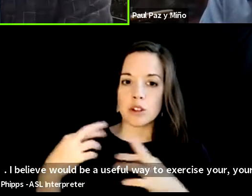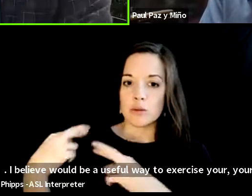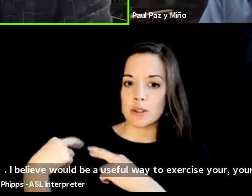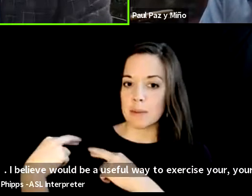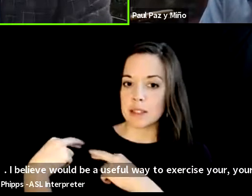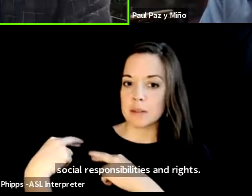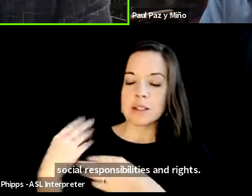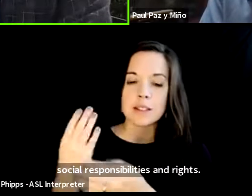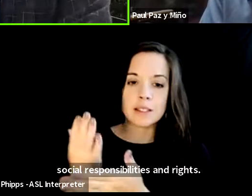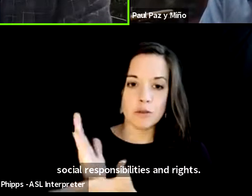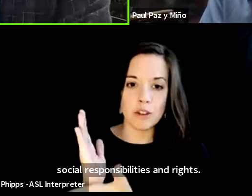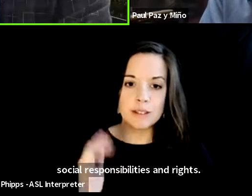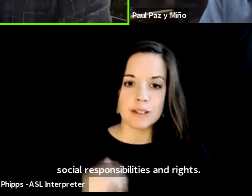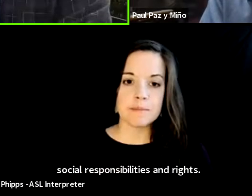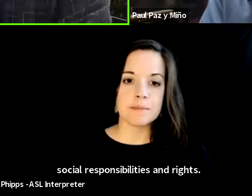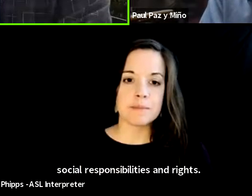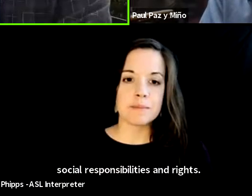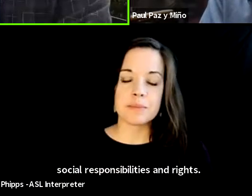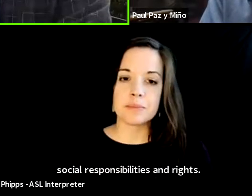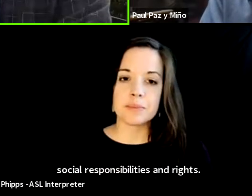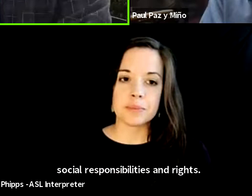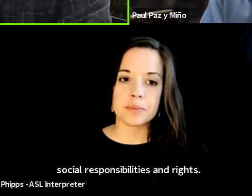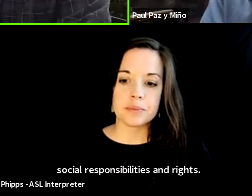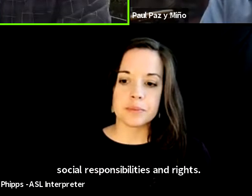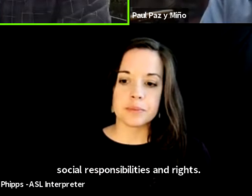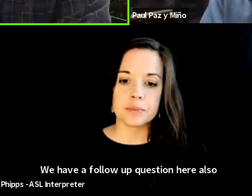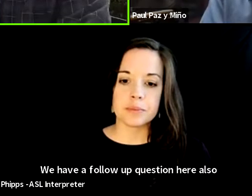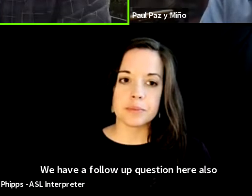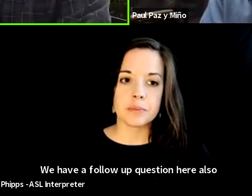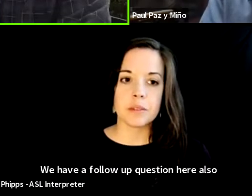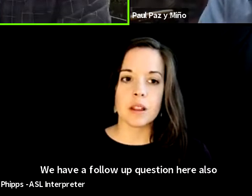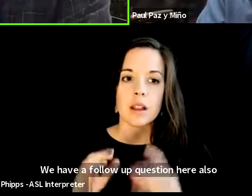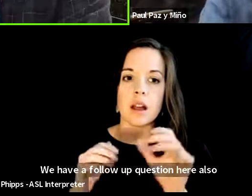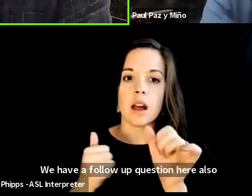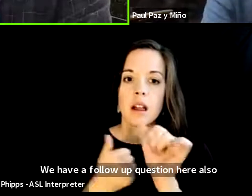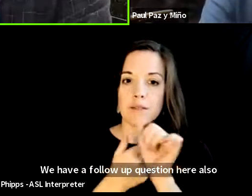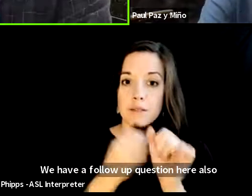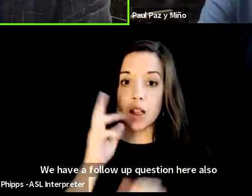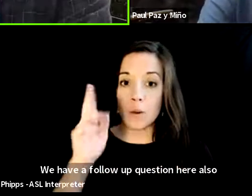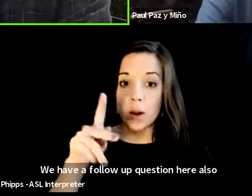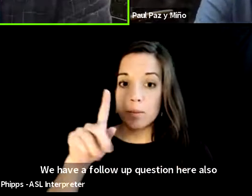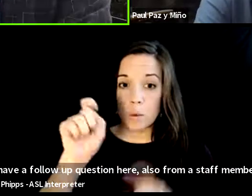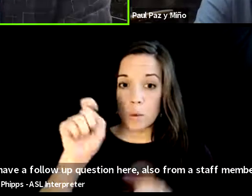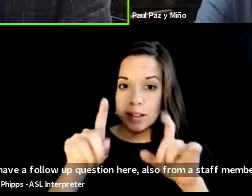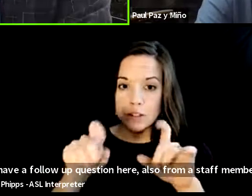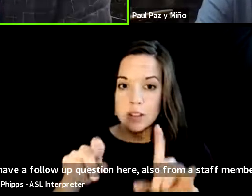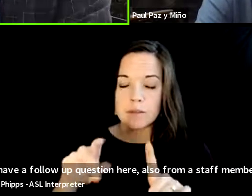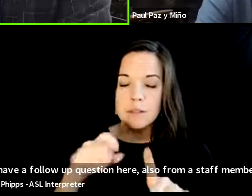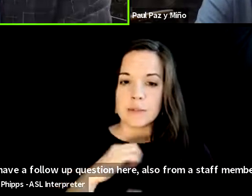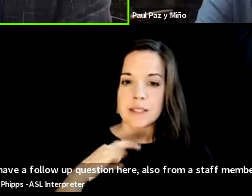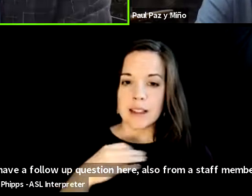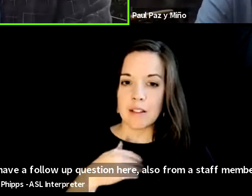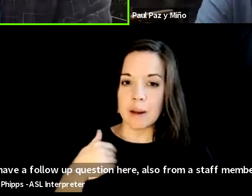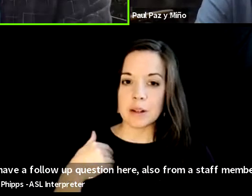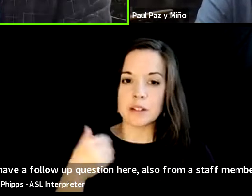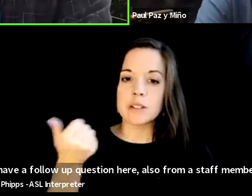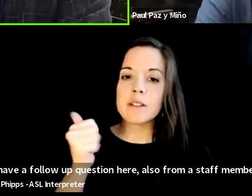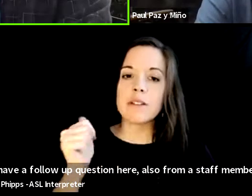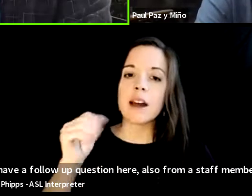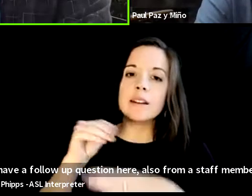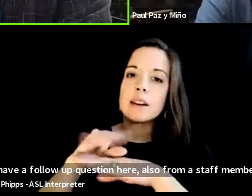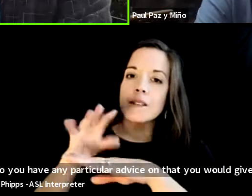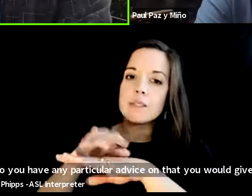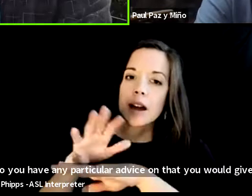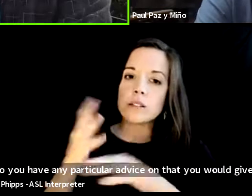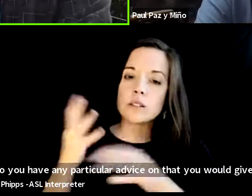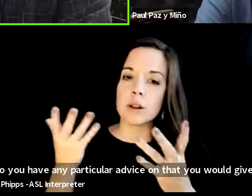we have a follow-up question here uh also from a staff member um do you have any particular advice that you would give